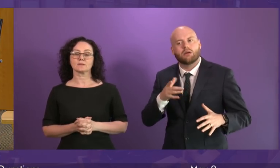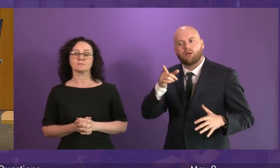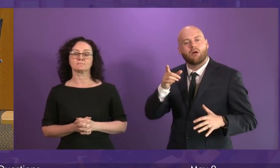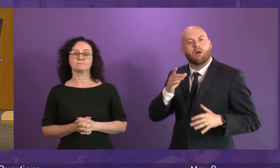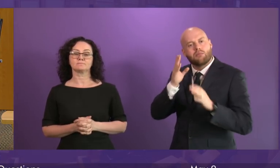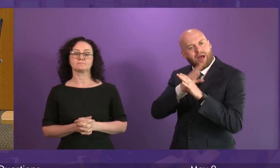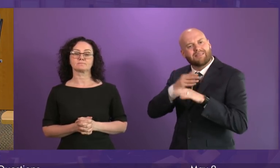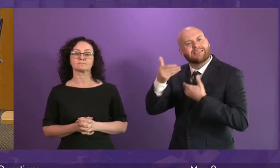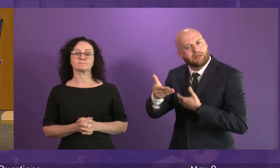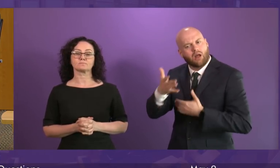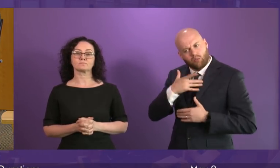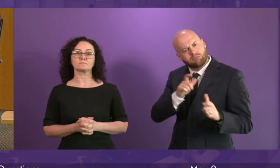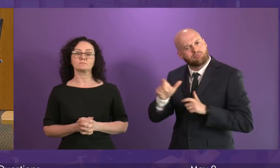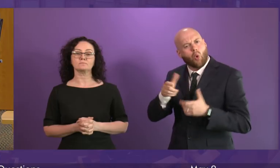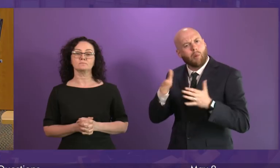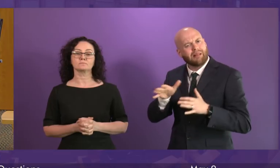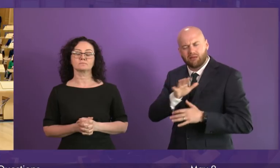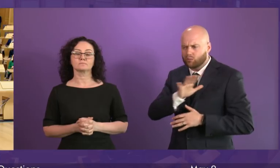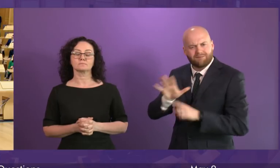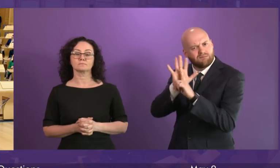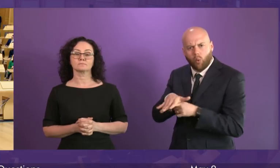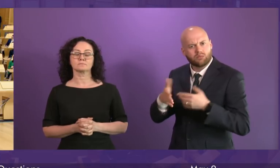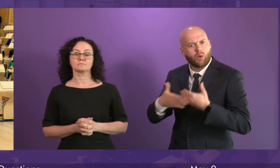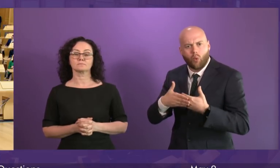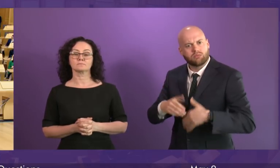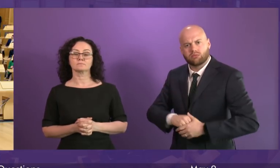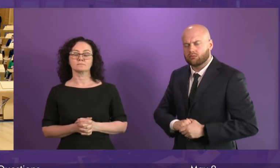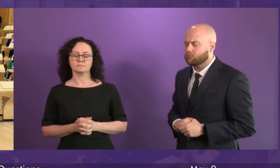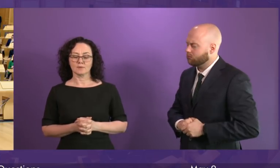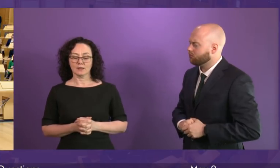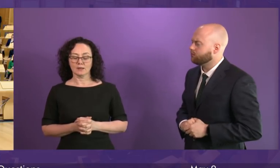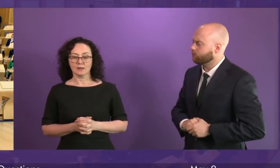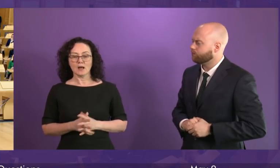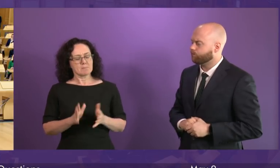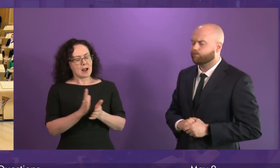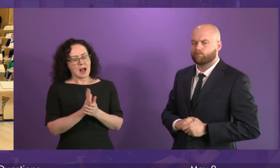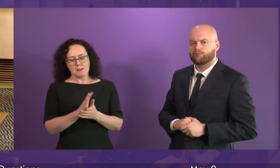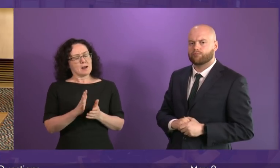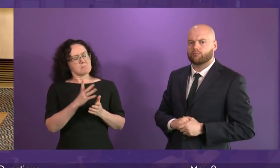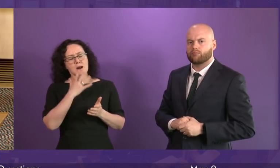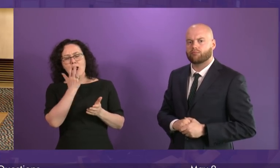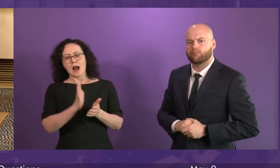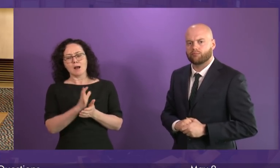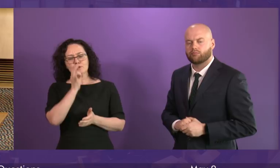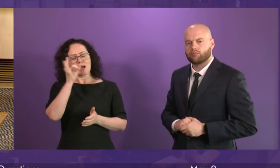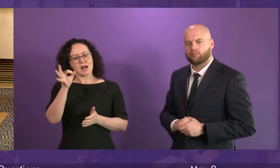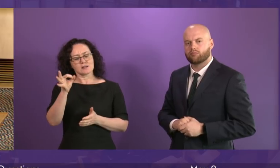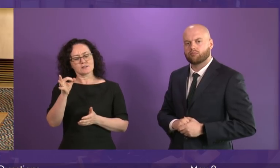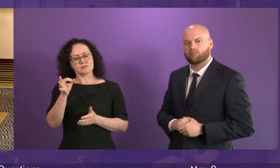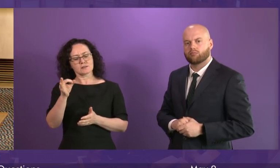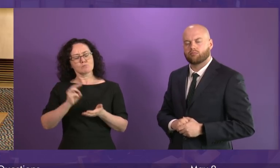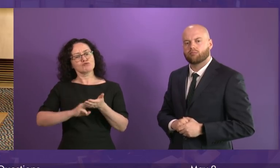nurseries can stay open rather than being forced to close? The First Minister. I am happy to ask Marie Todd, the Child Care Minister,